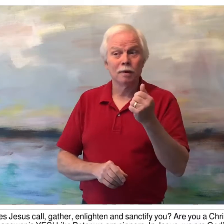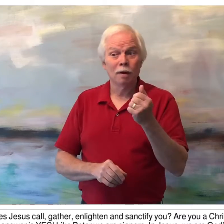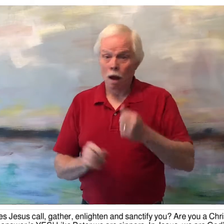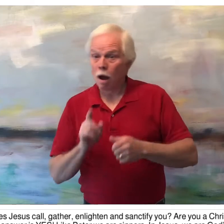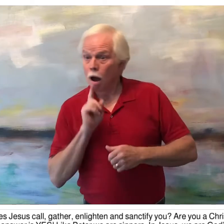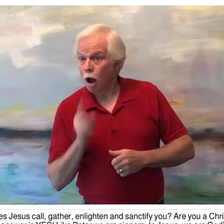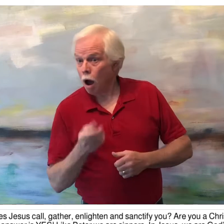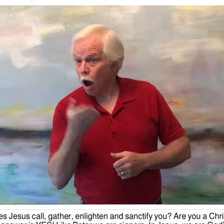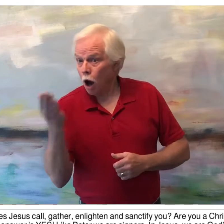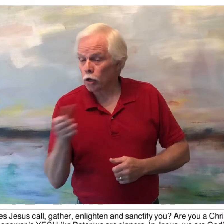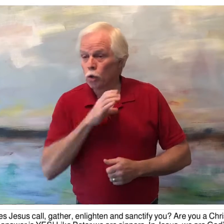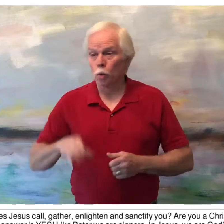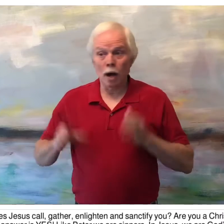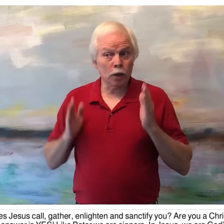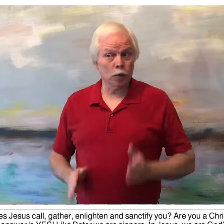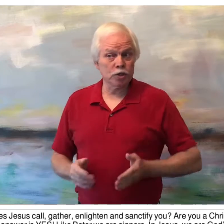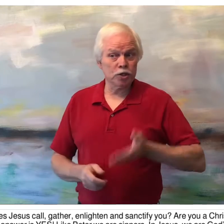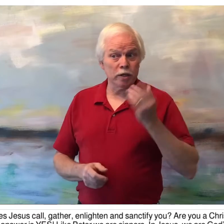Are you a Christian?